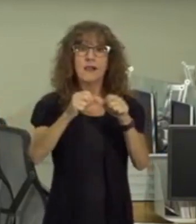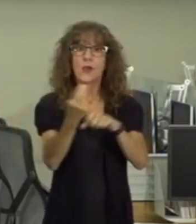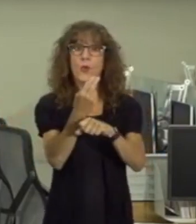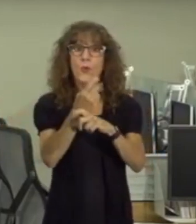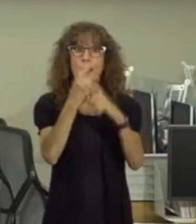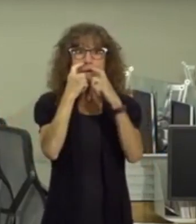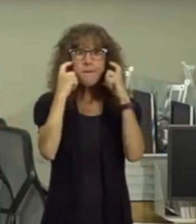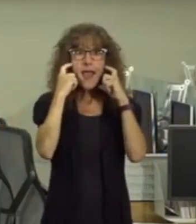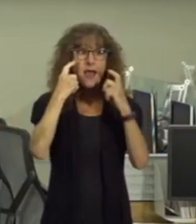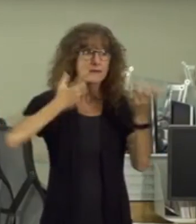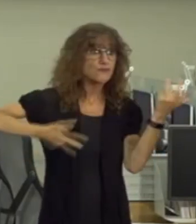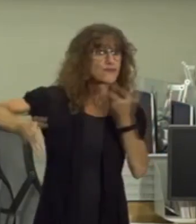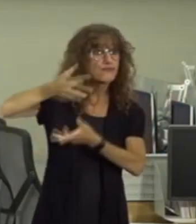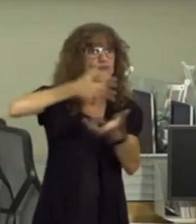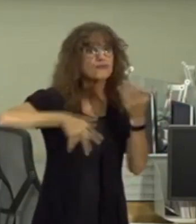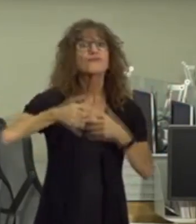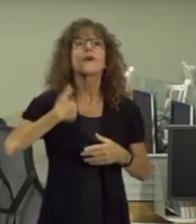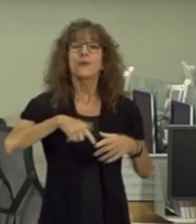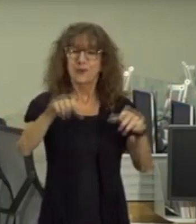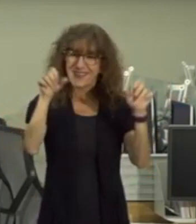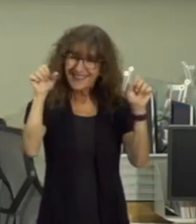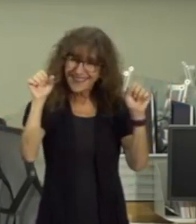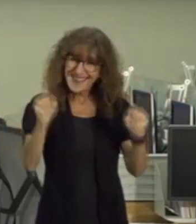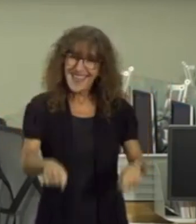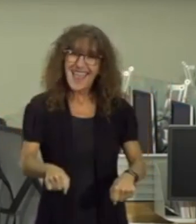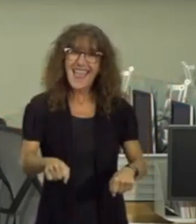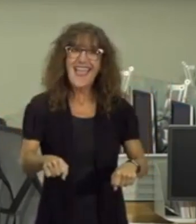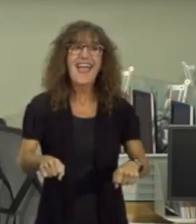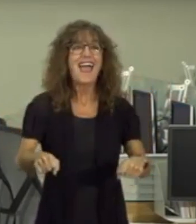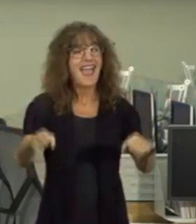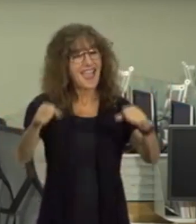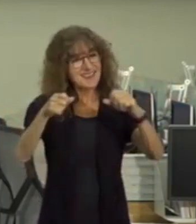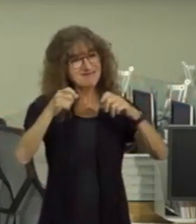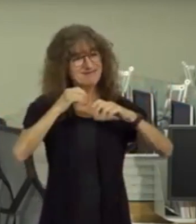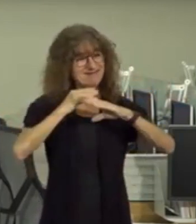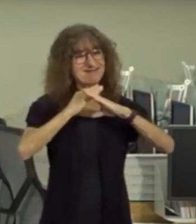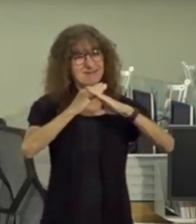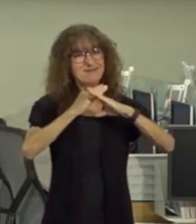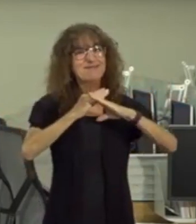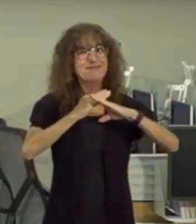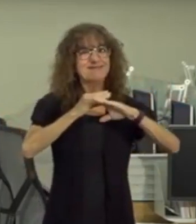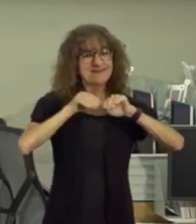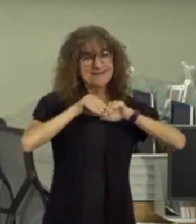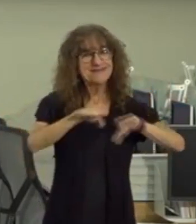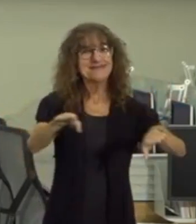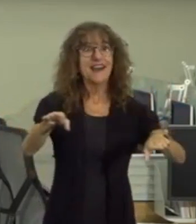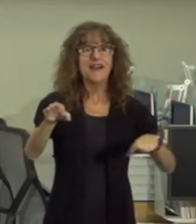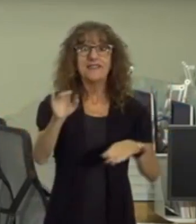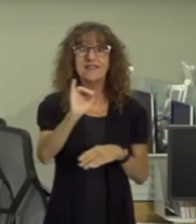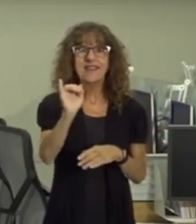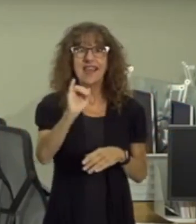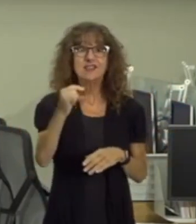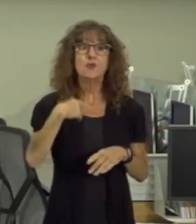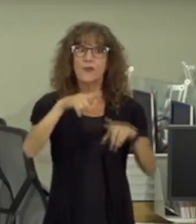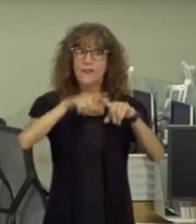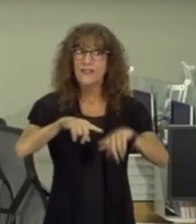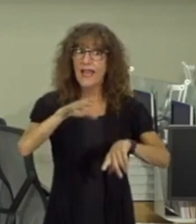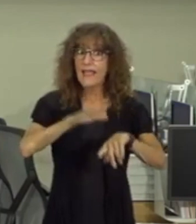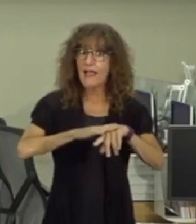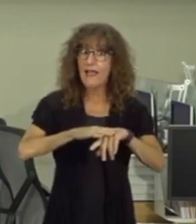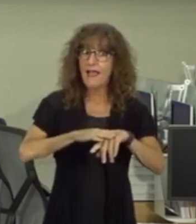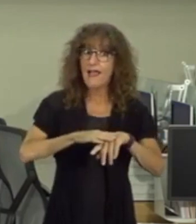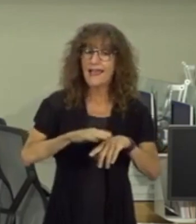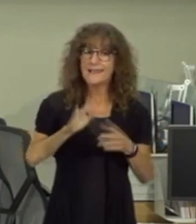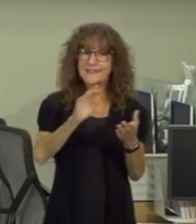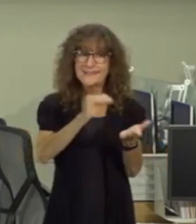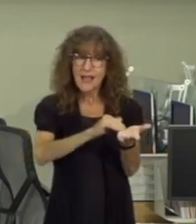masks in public we can keep this virus at bay and so we'll continue to rely as we have on the advice